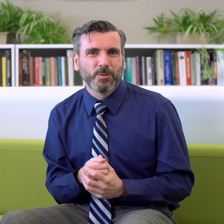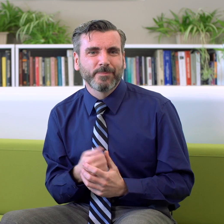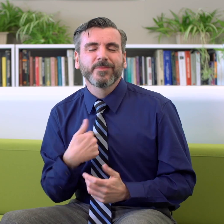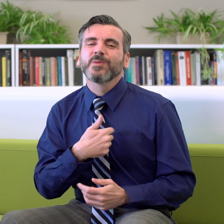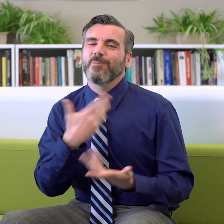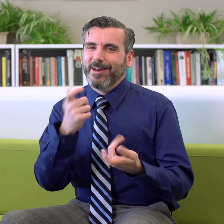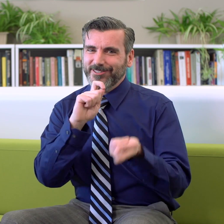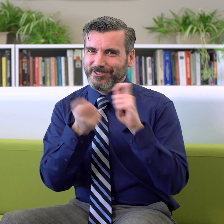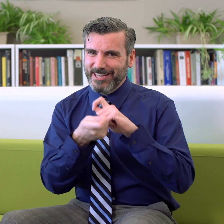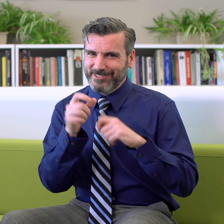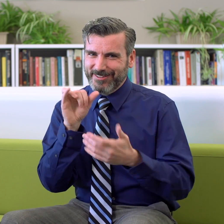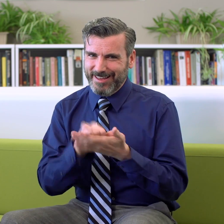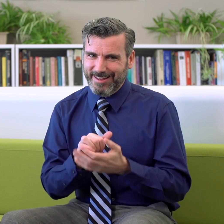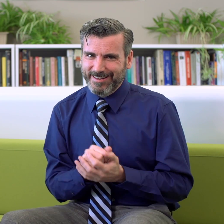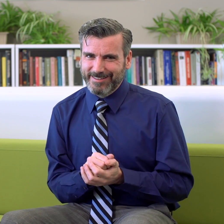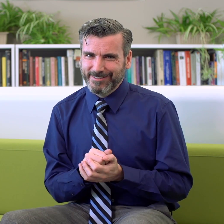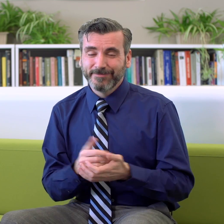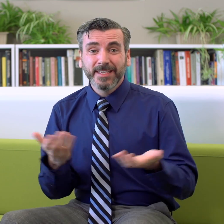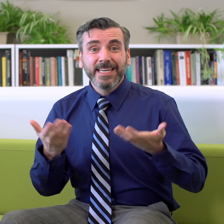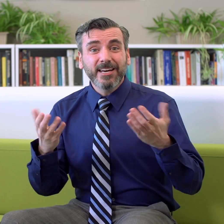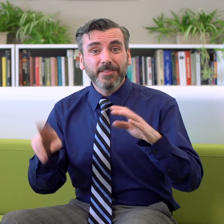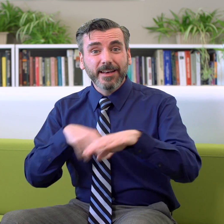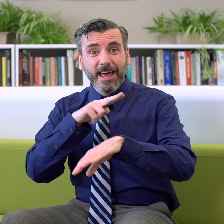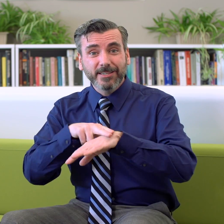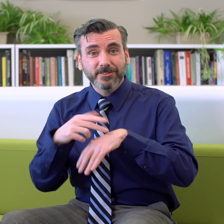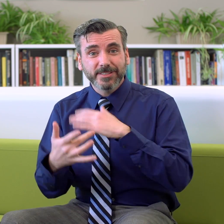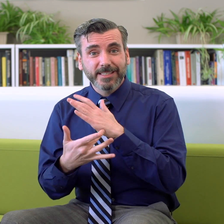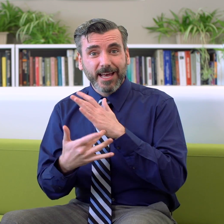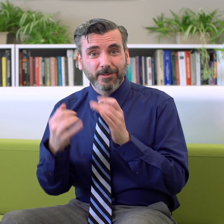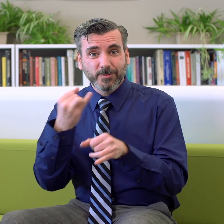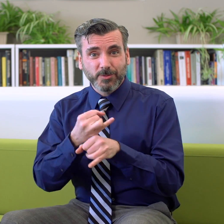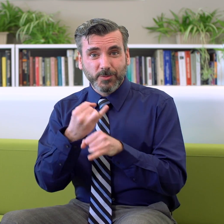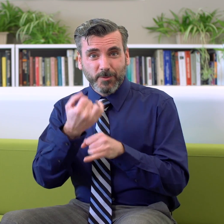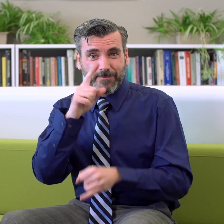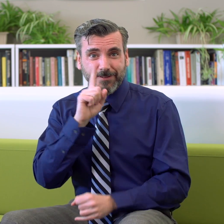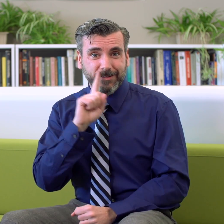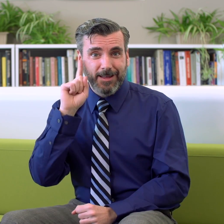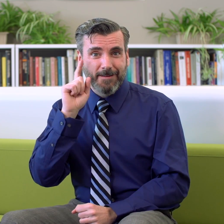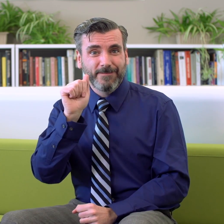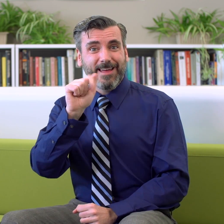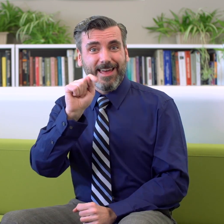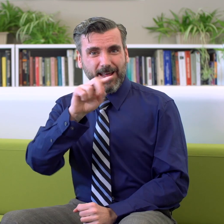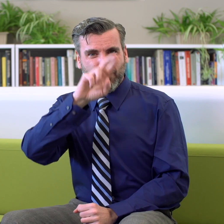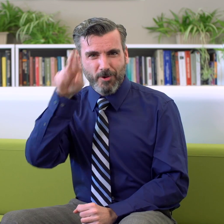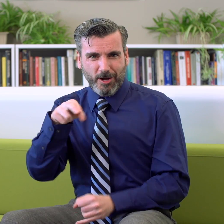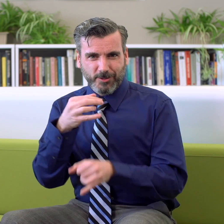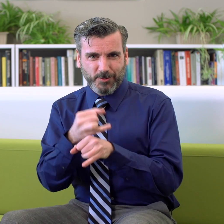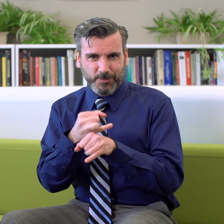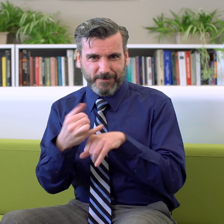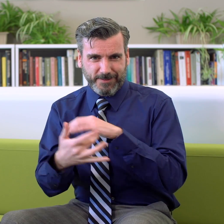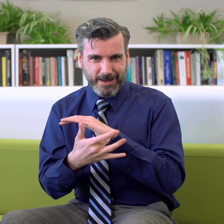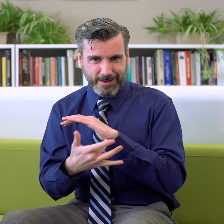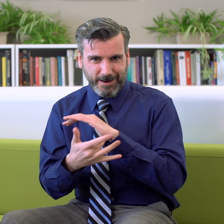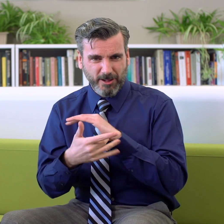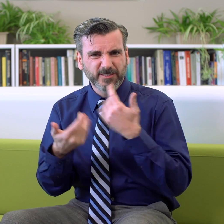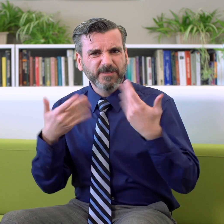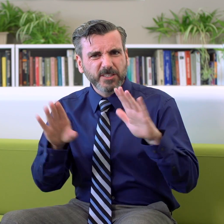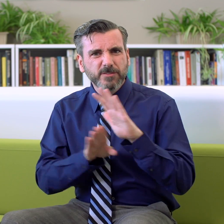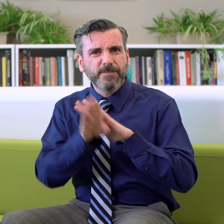We want to change that. Here at the National Technical Institute for the Deaf at the Rochester Institute of Technology, we have